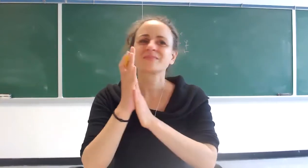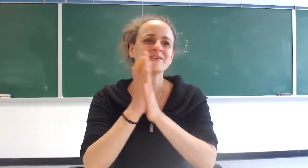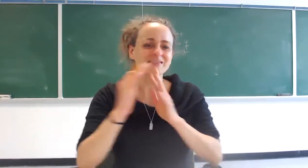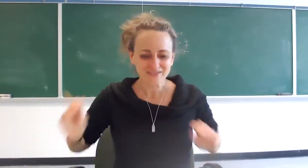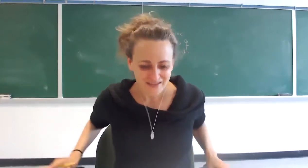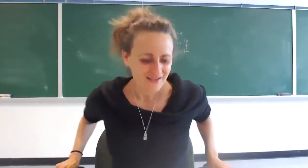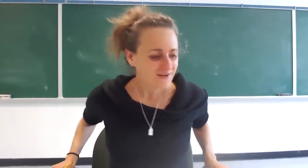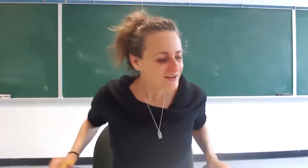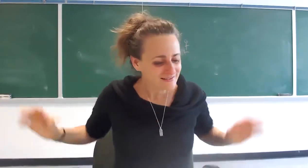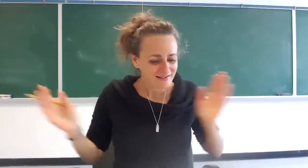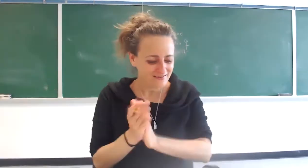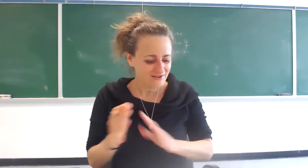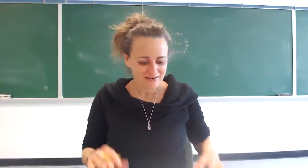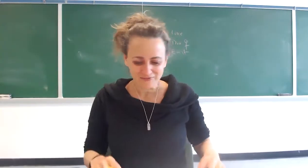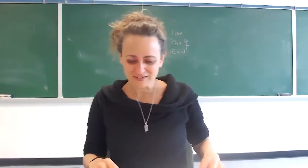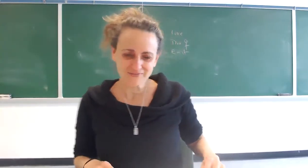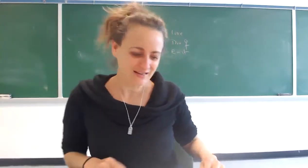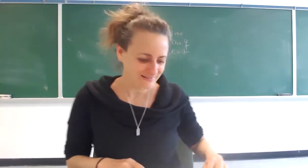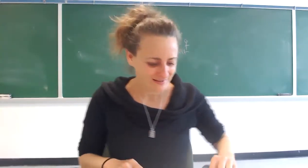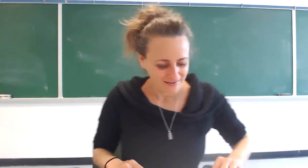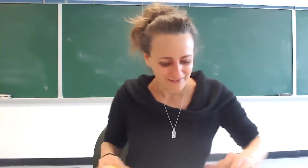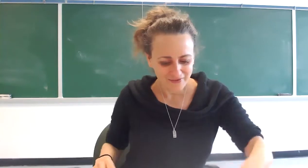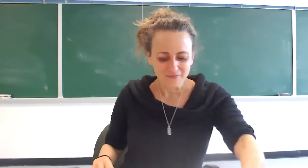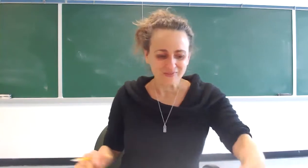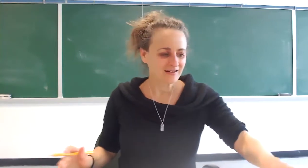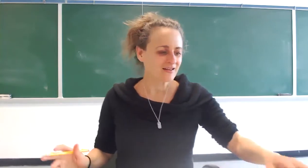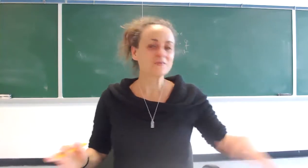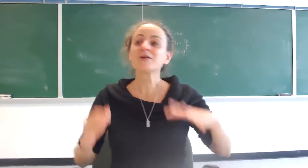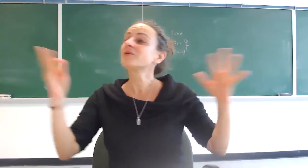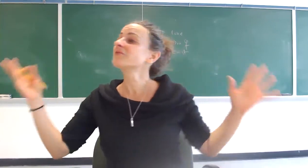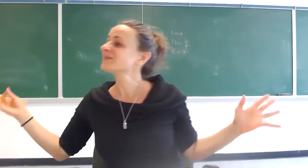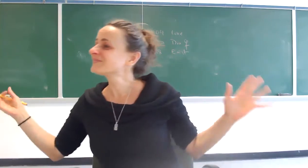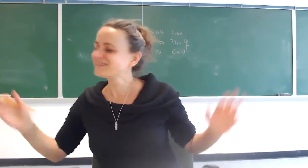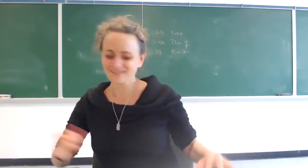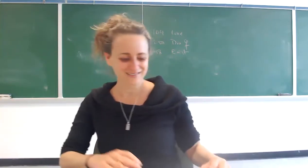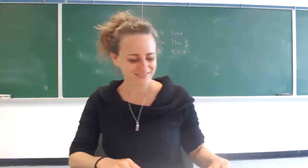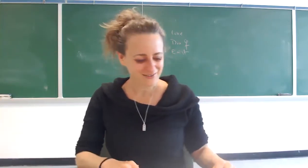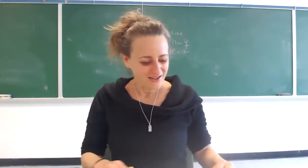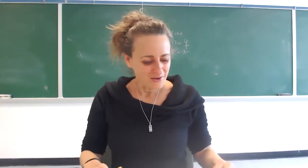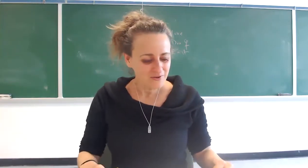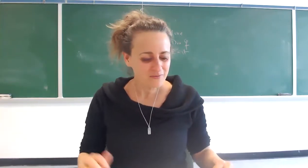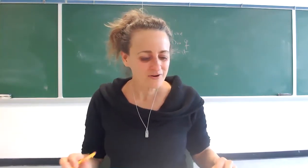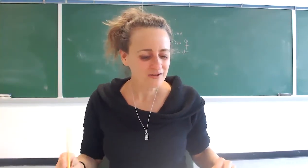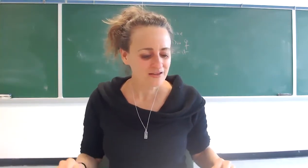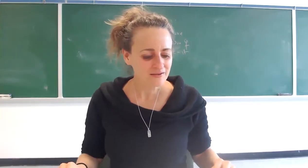okay great all right let's get started let's finish living us so uh where were we so we were in